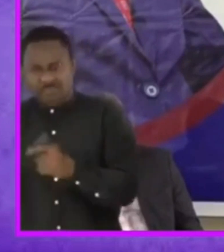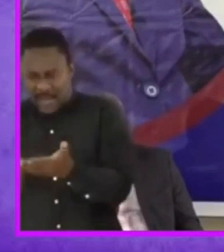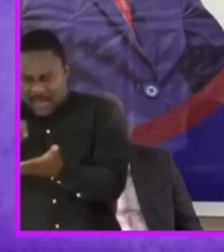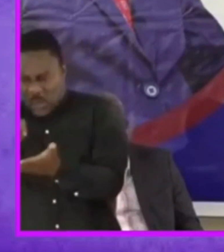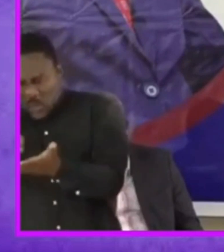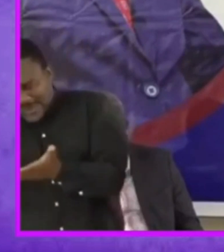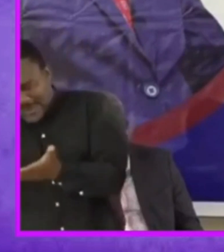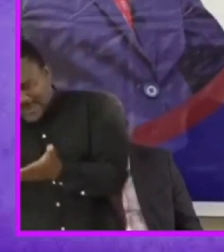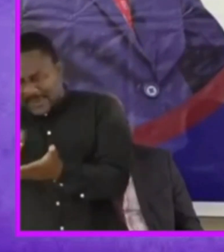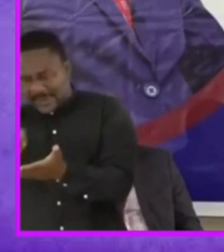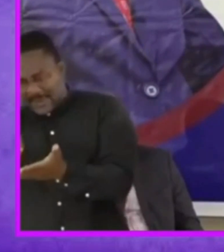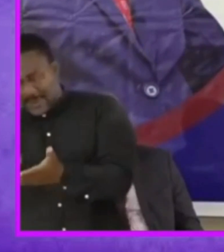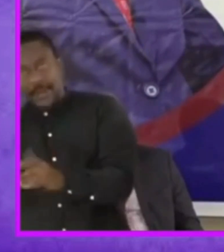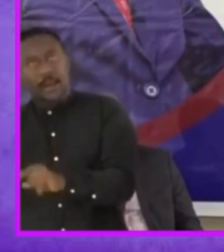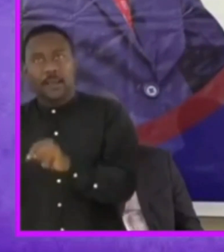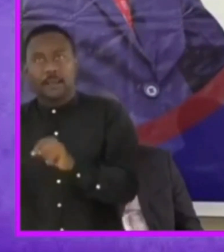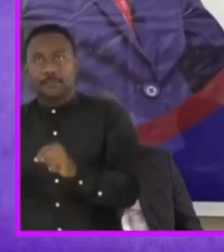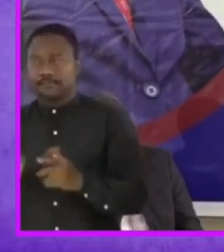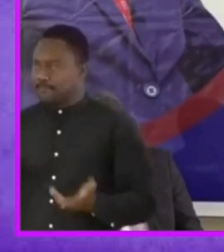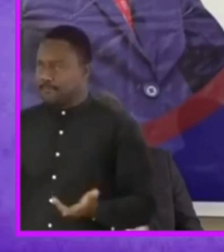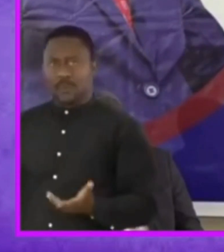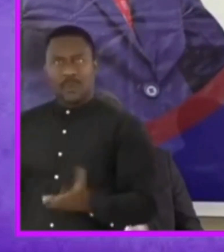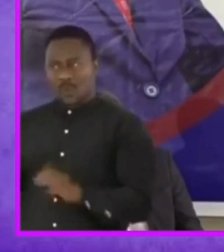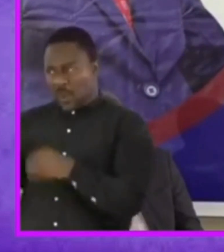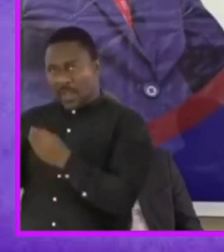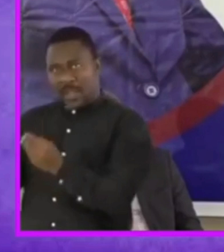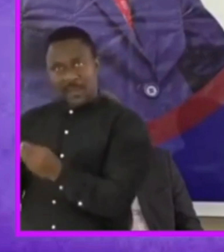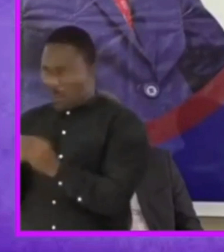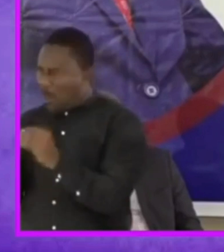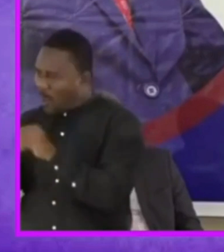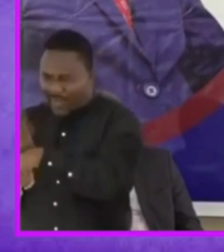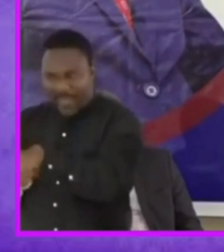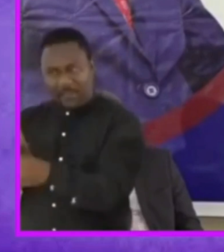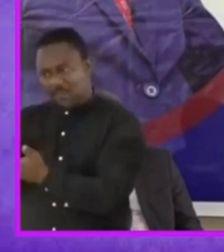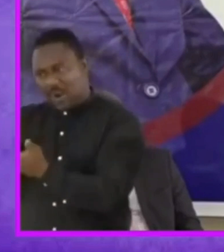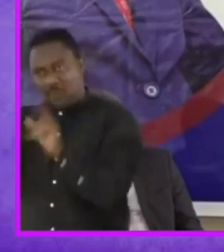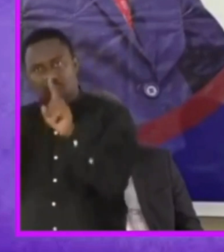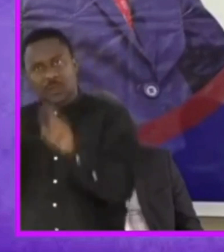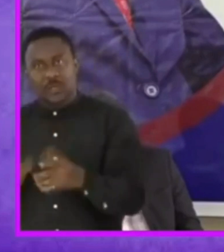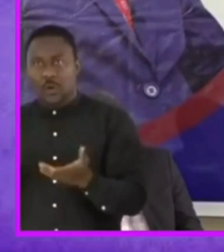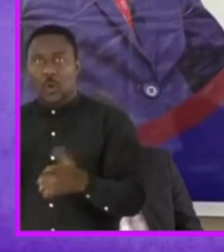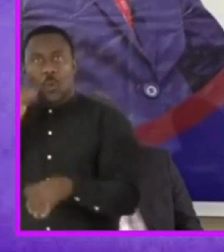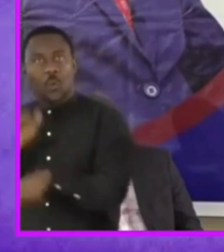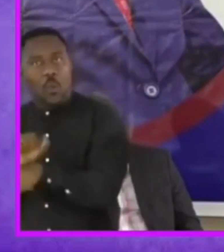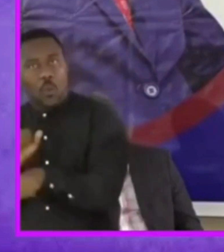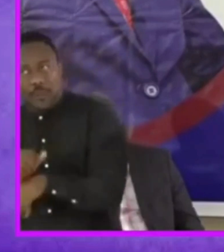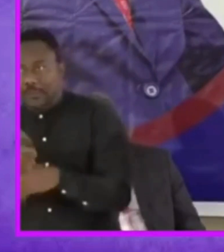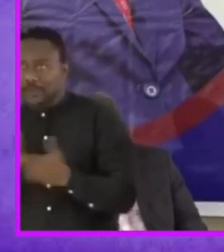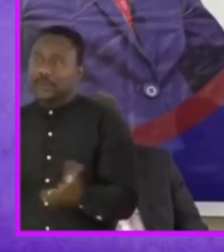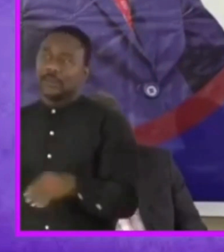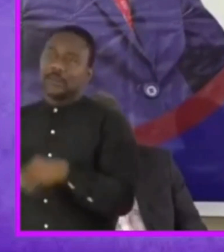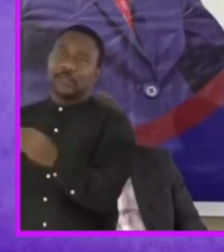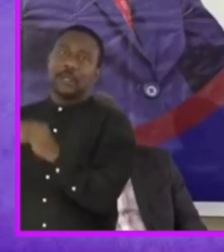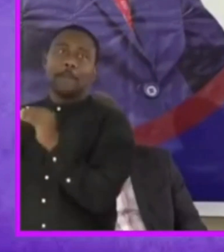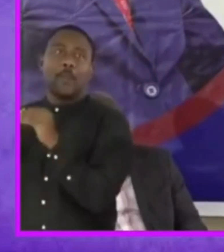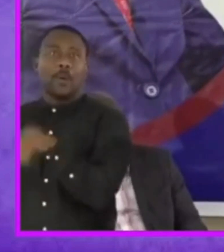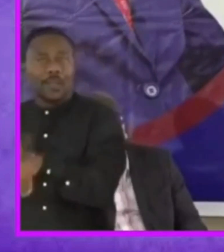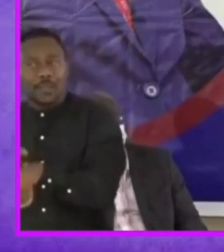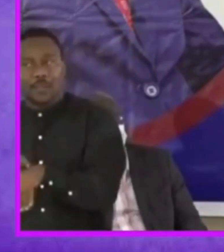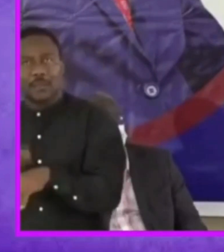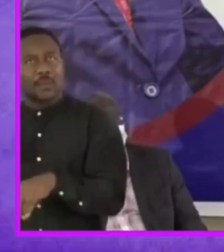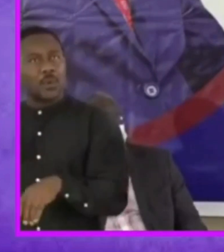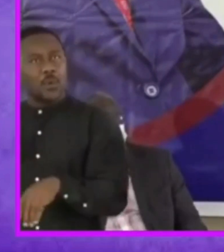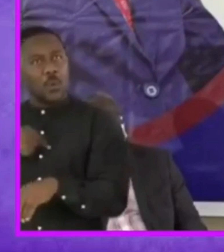in all exams we had to give him more time homework and classwork assignment gordon battler had to get more time we